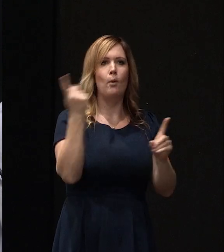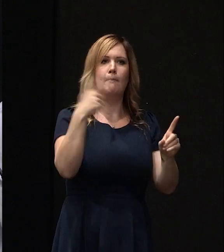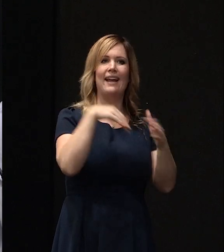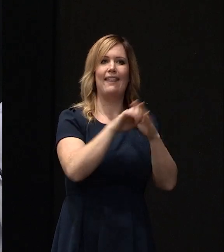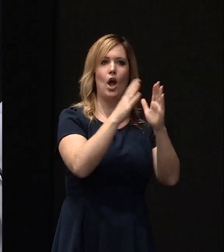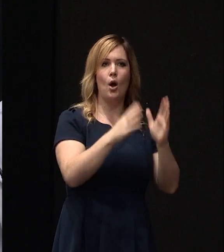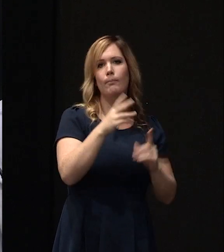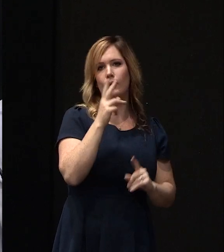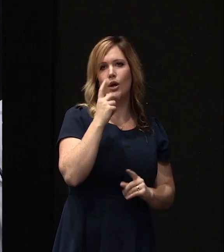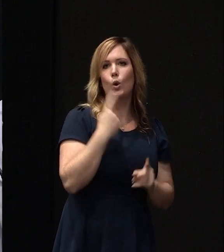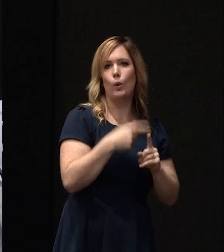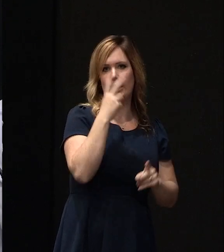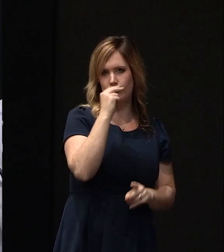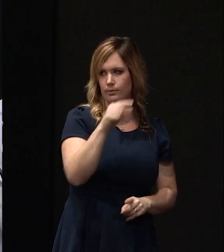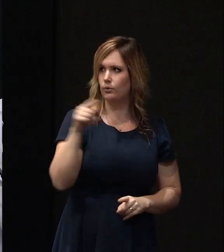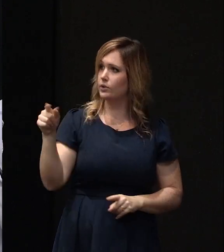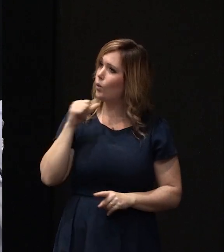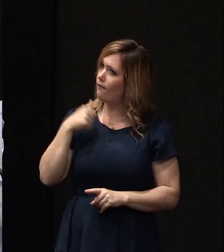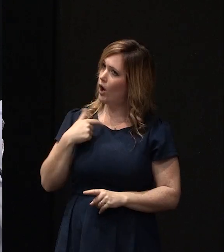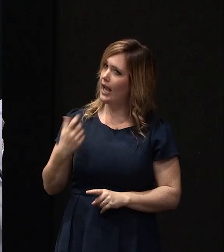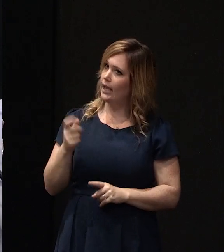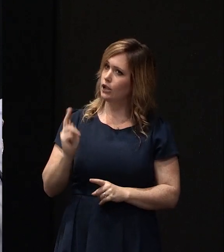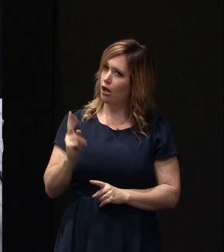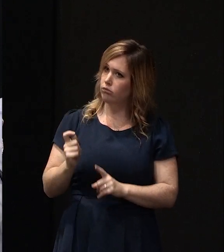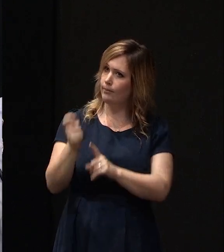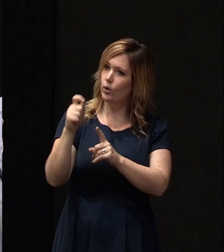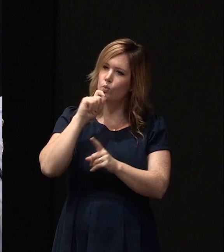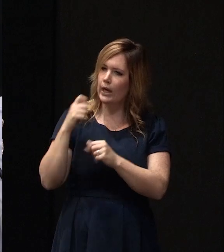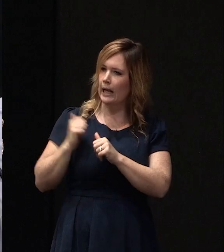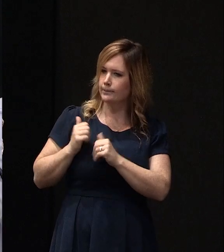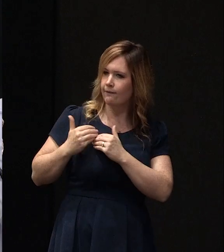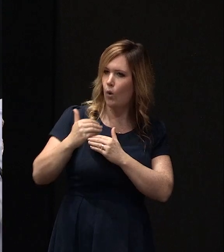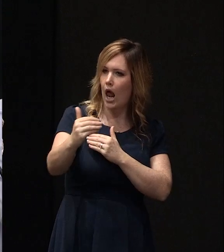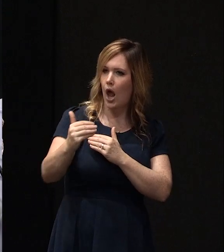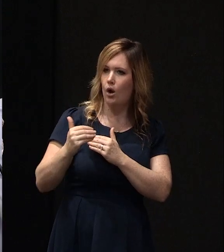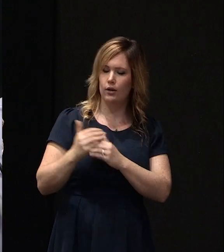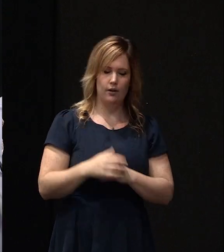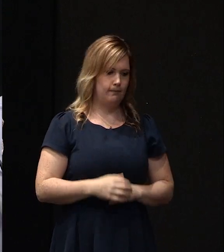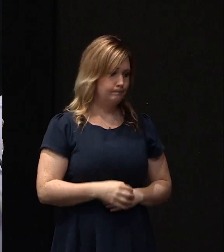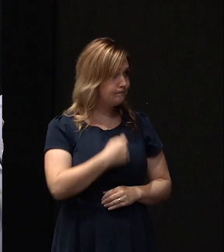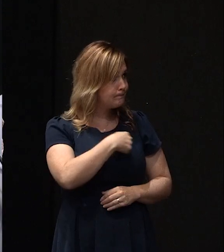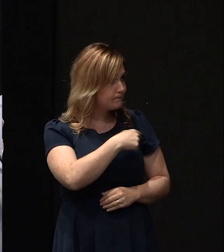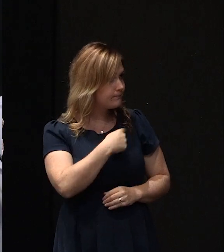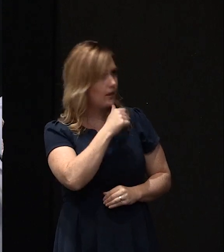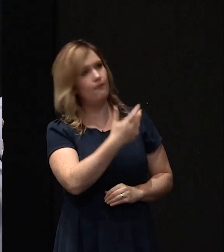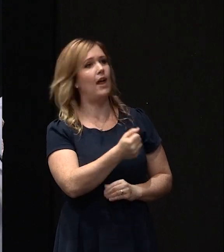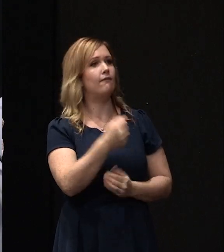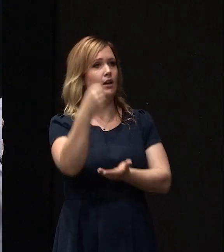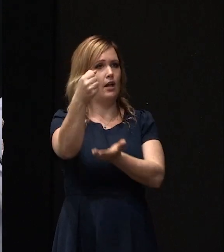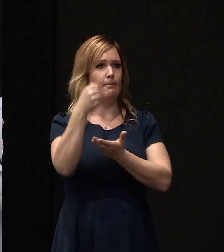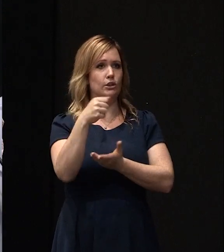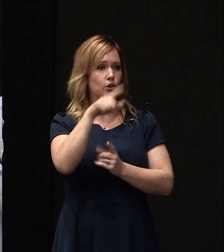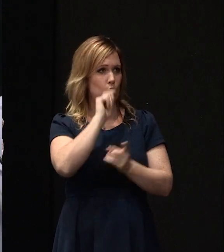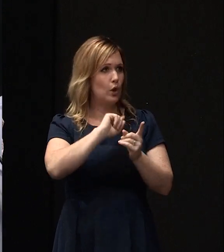possibly can So in terms of as as a rebuild, how long would I expect a rebuild? To be honest, if you've got your rebuild budget, you could go